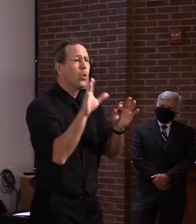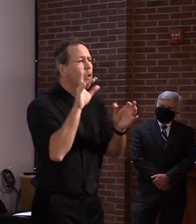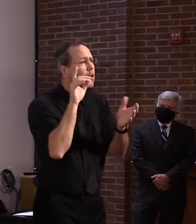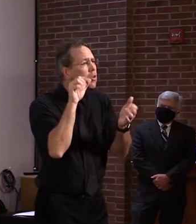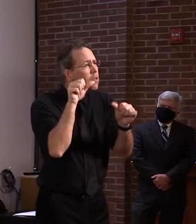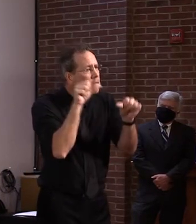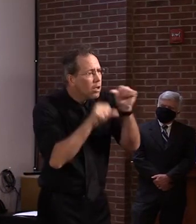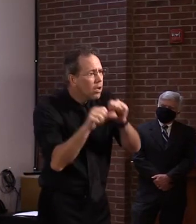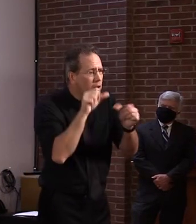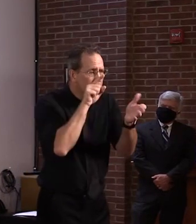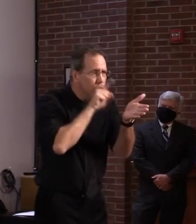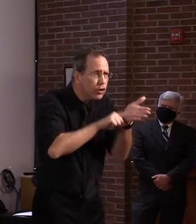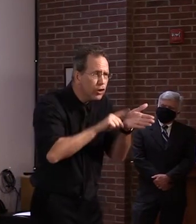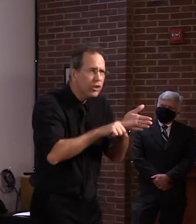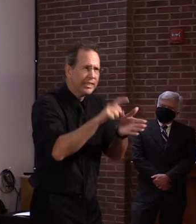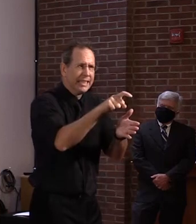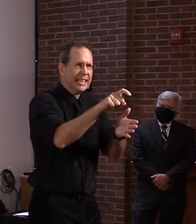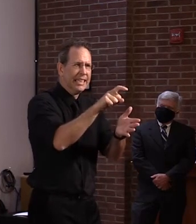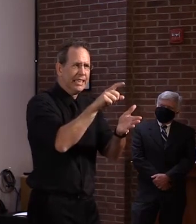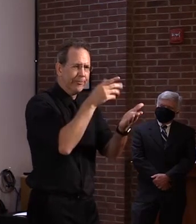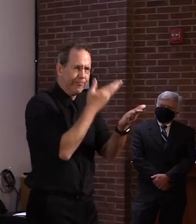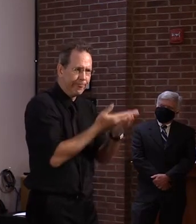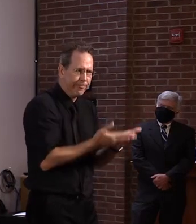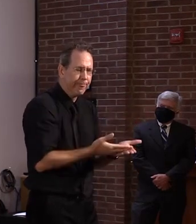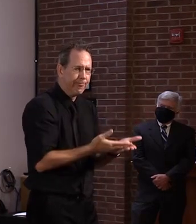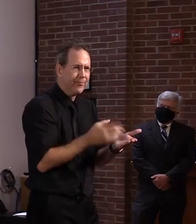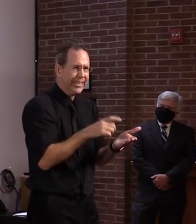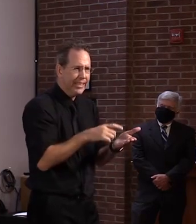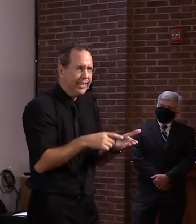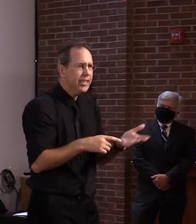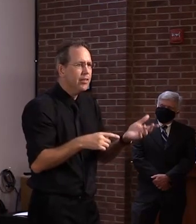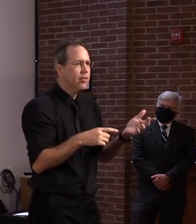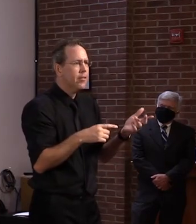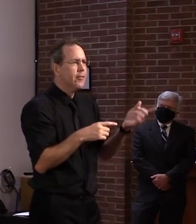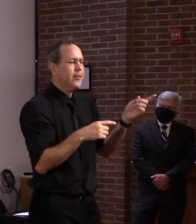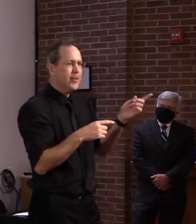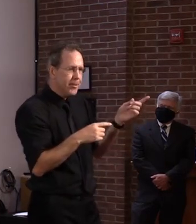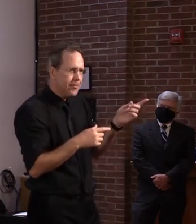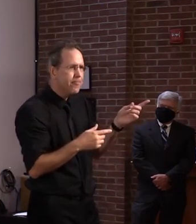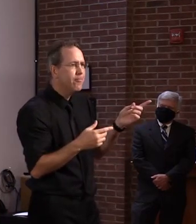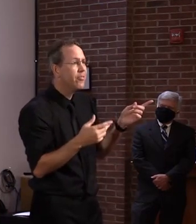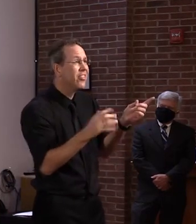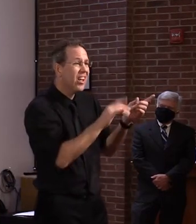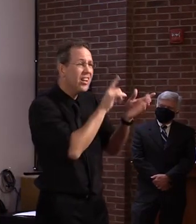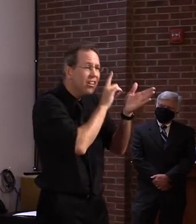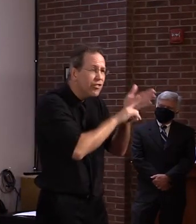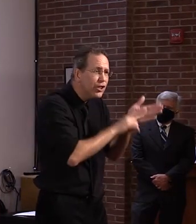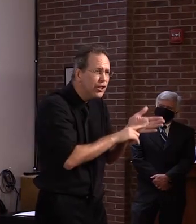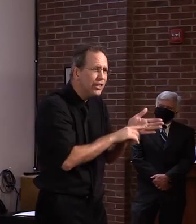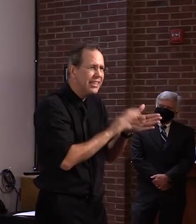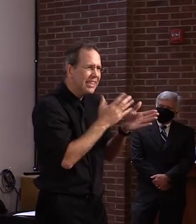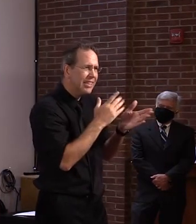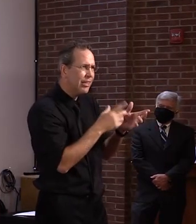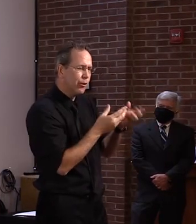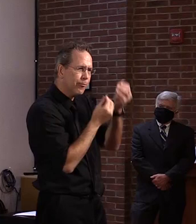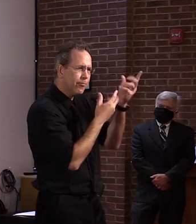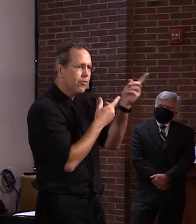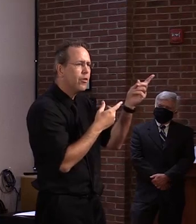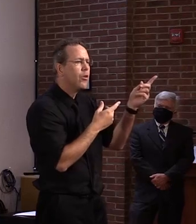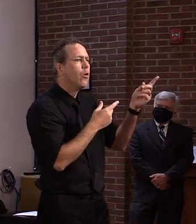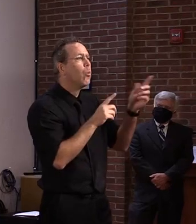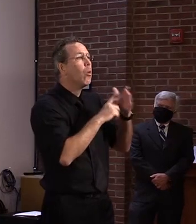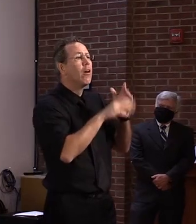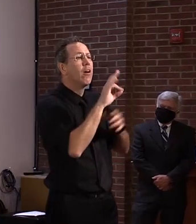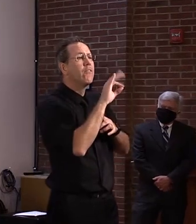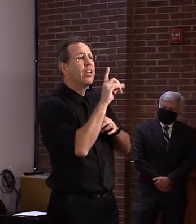update us all on what he really meant. And just to be clear, I